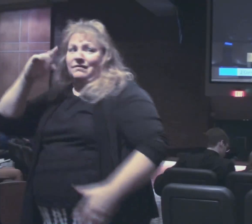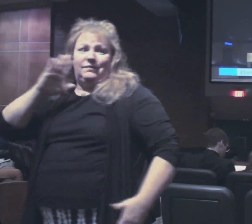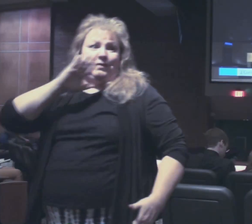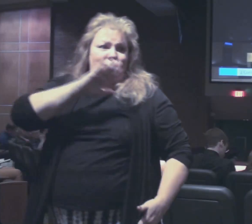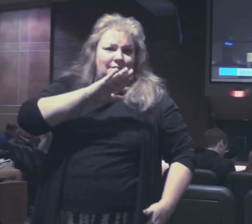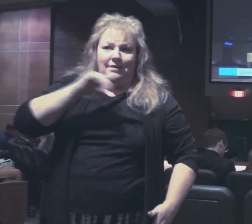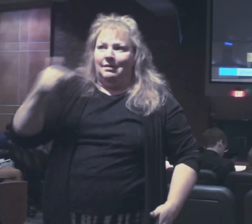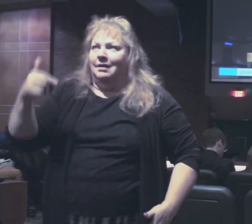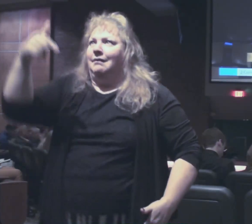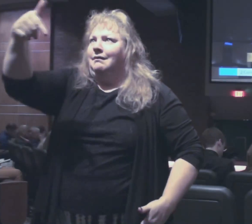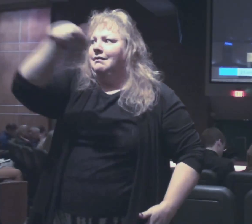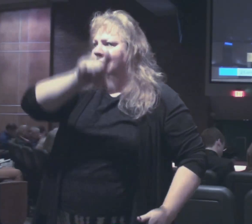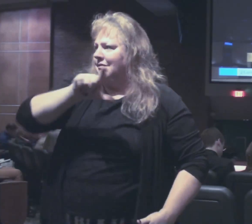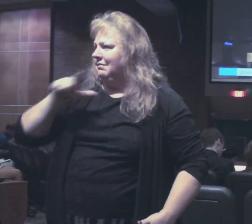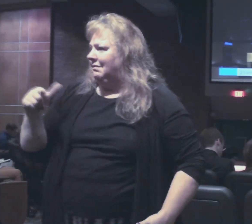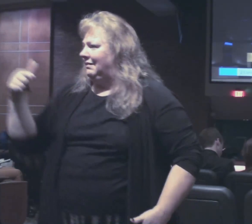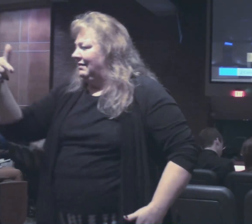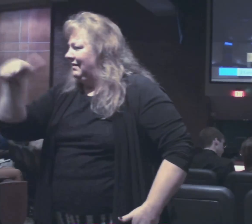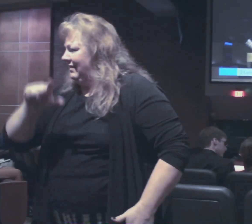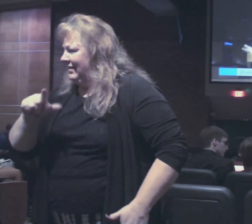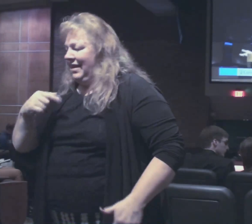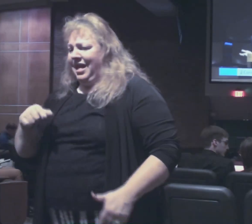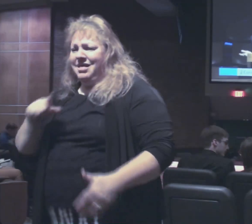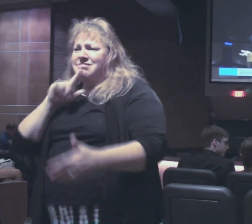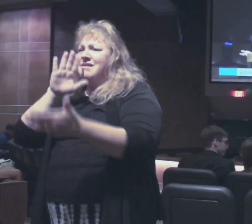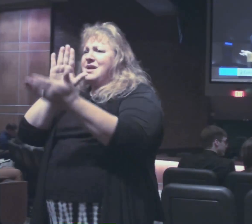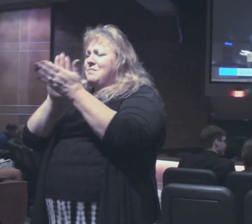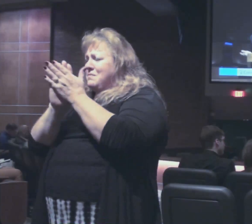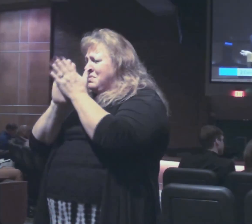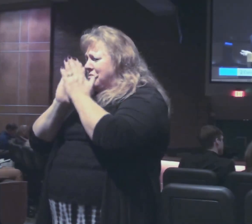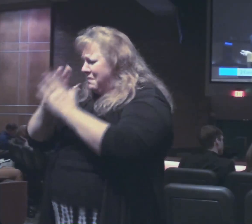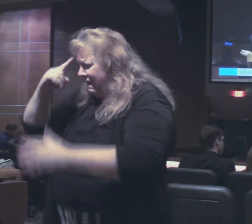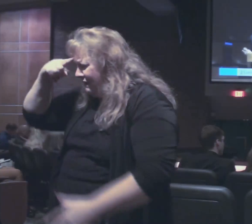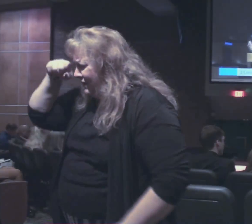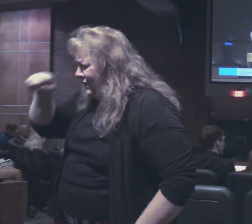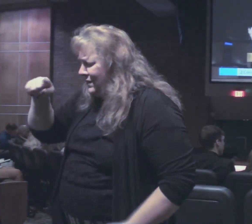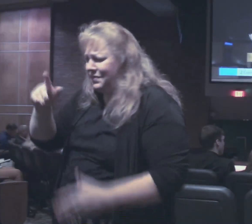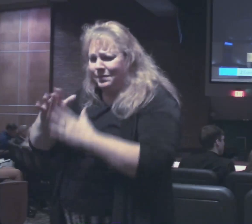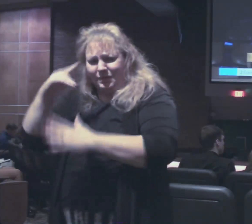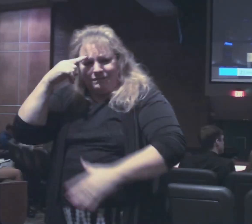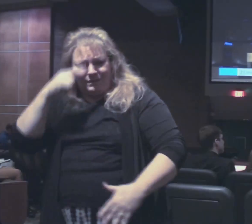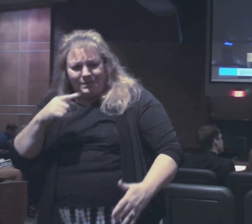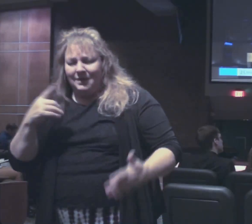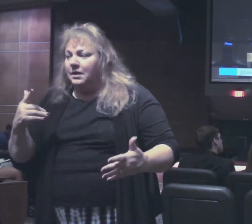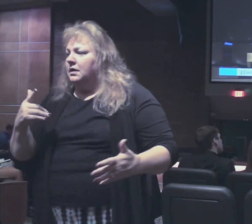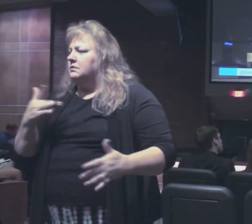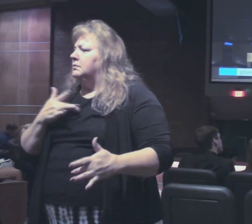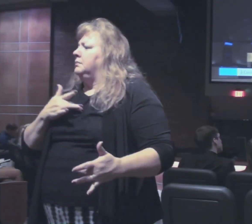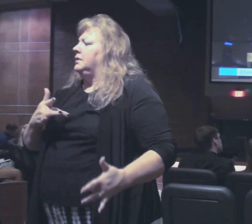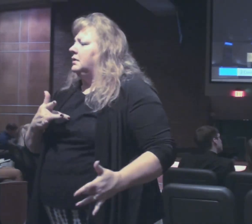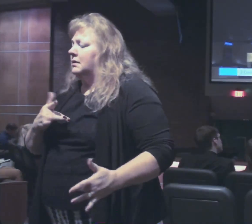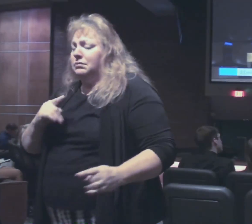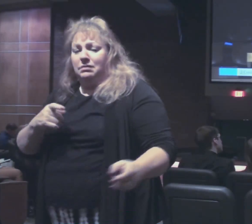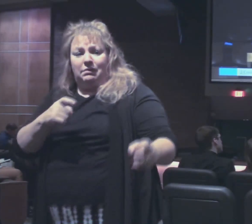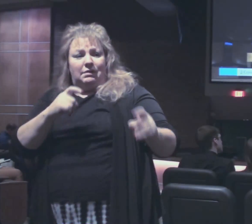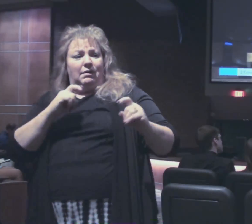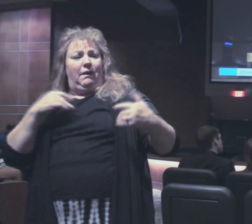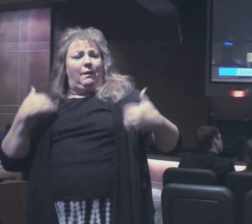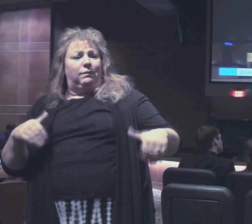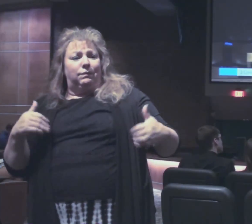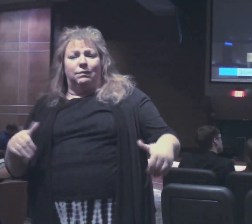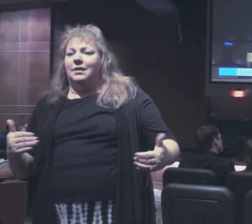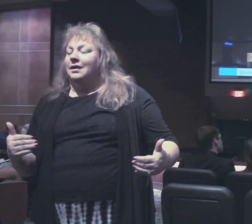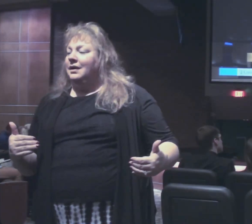supplying through you and they pray for you it's a natural thing somebody who's so generous to you